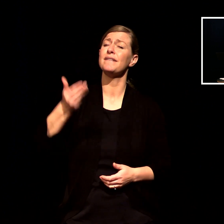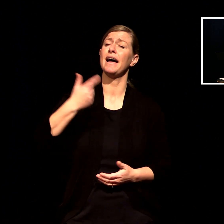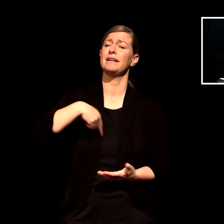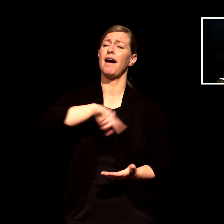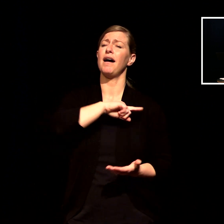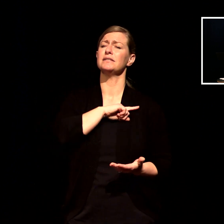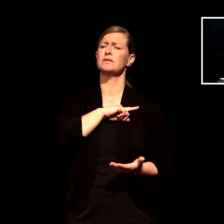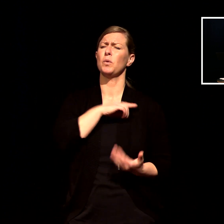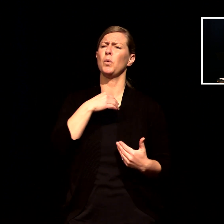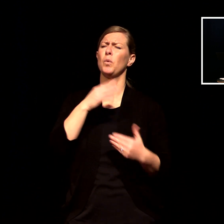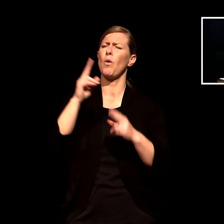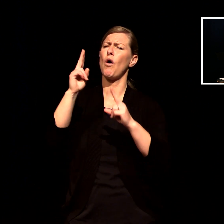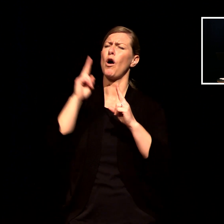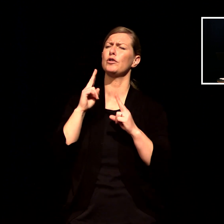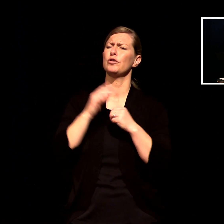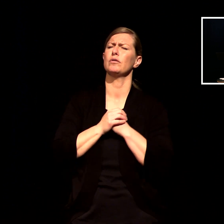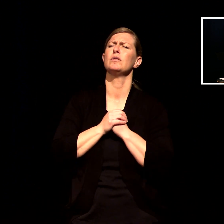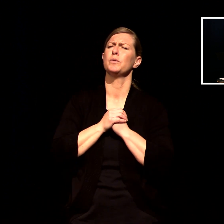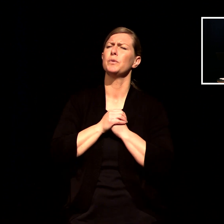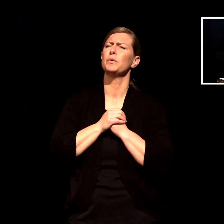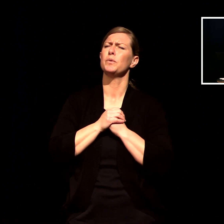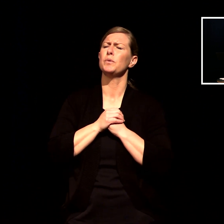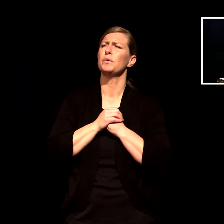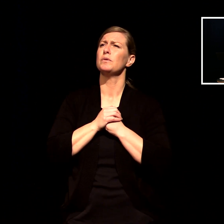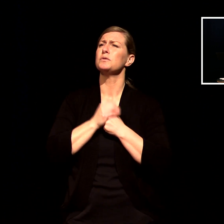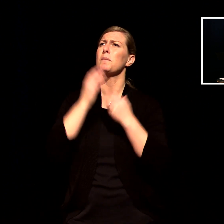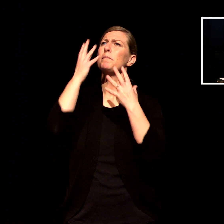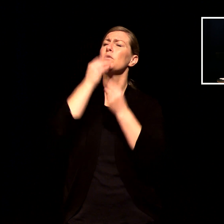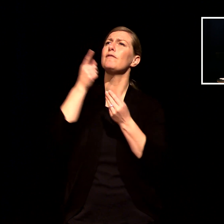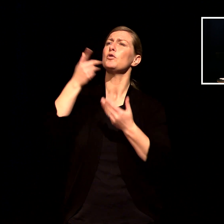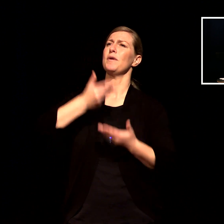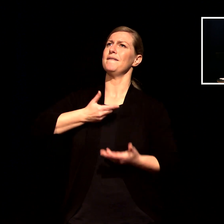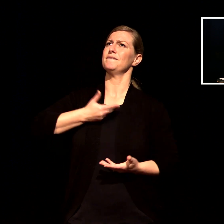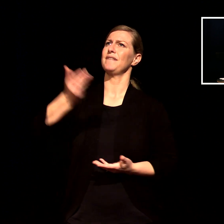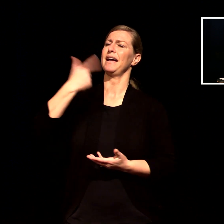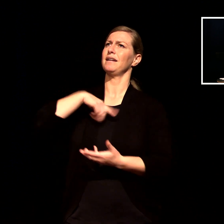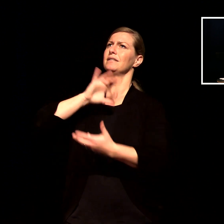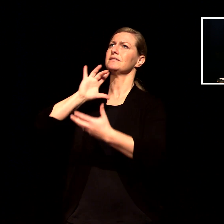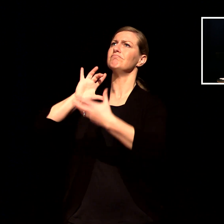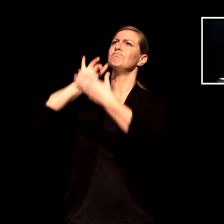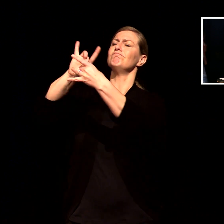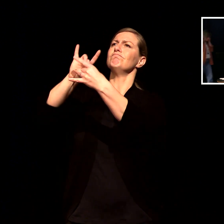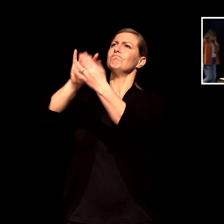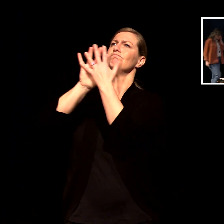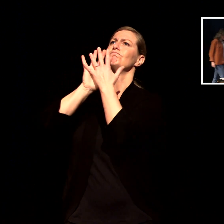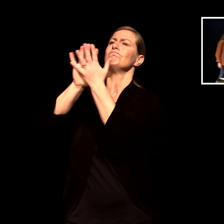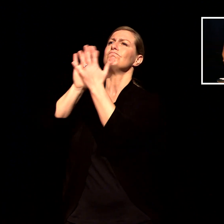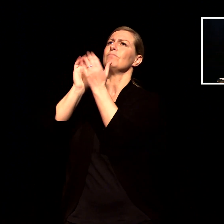what a beautiful thing to be invited into who you are and i pray that you would continue to transform us with that message